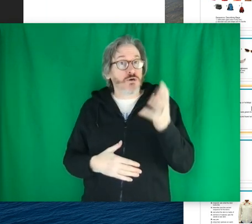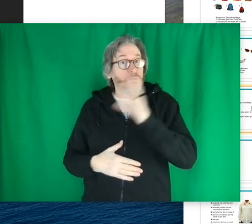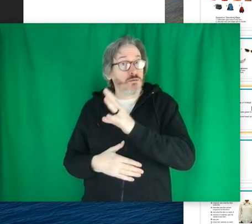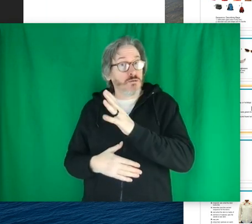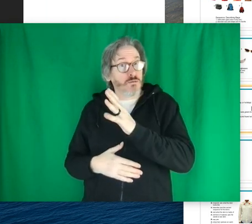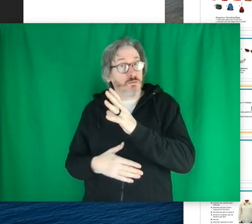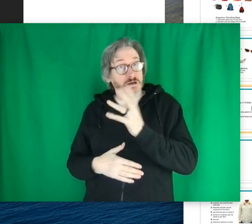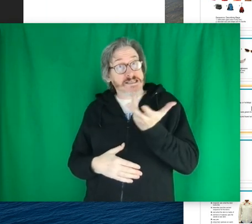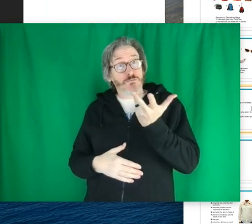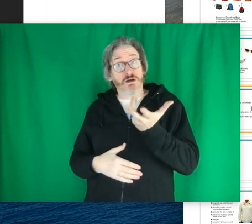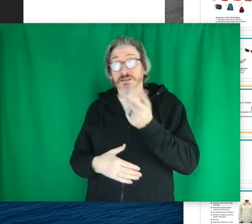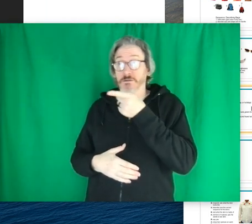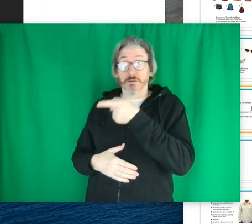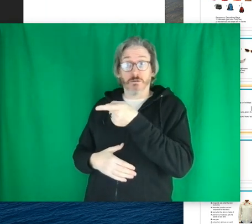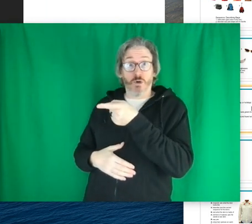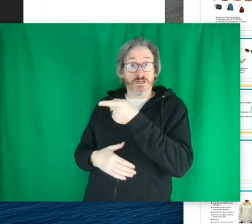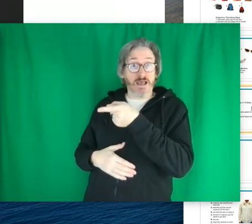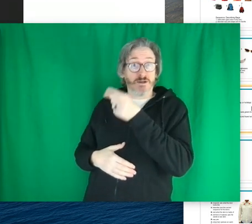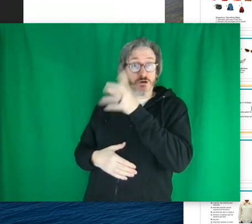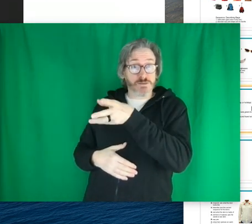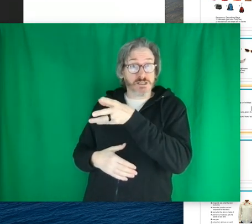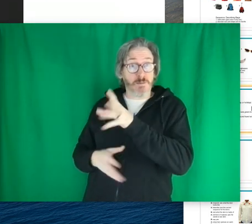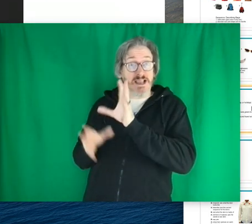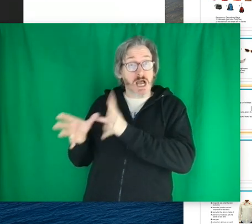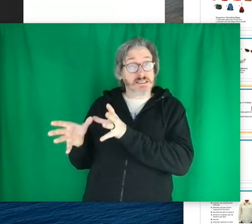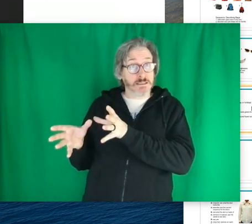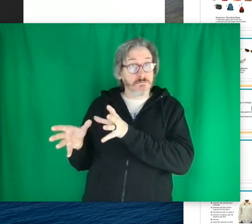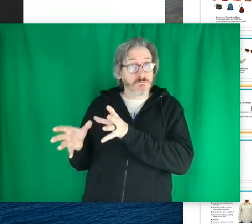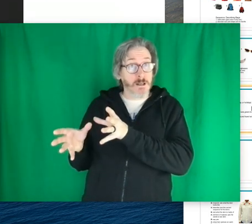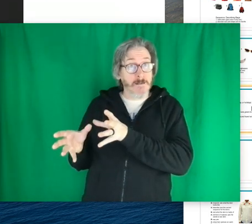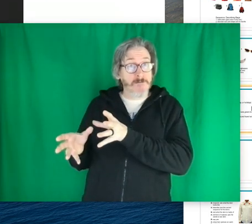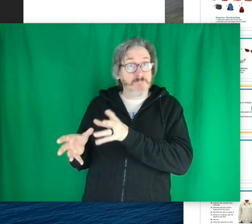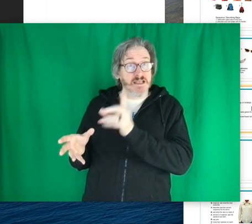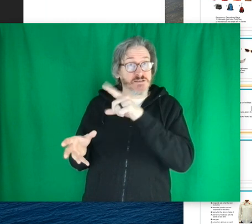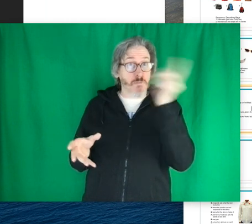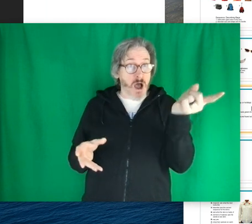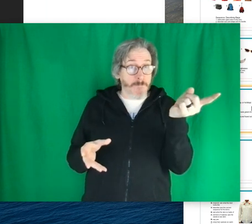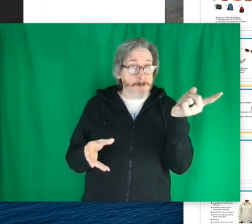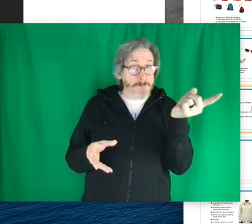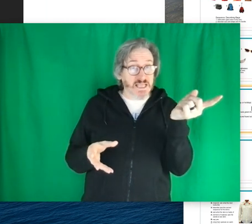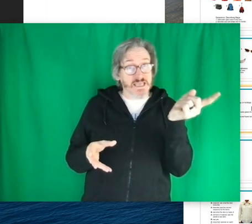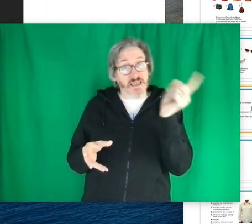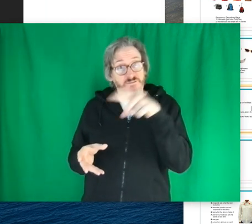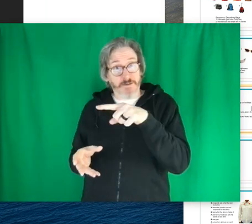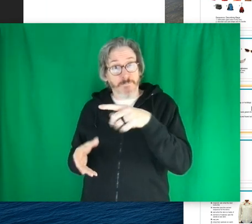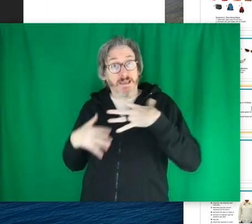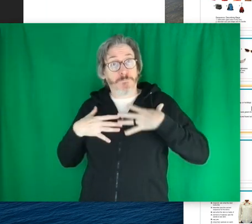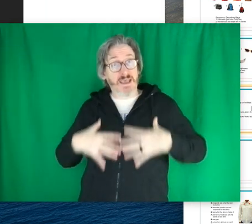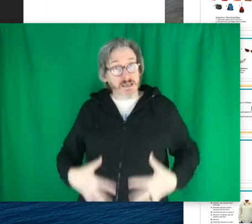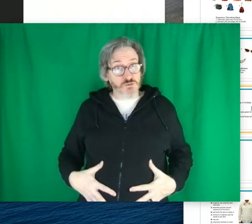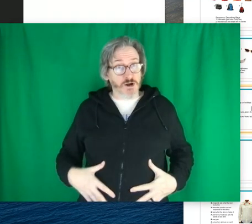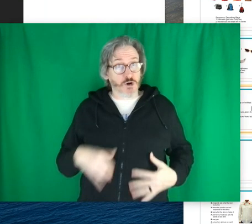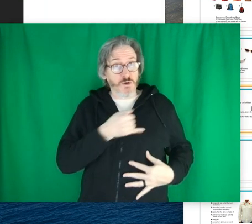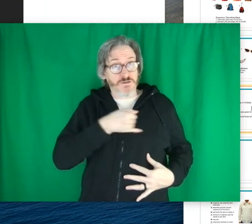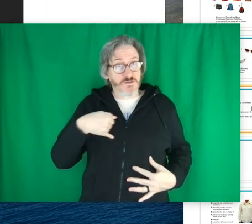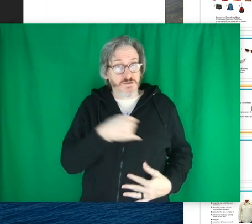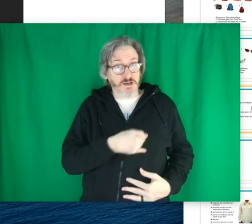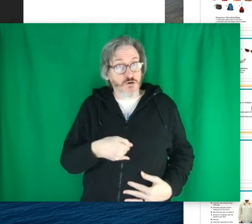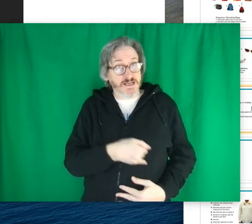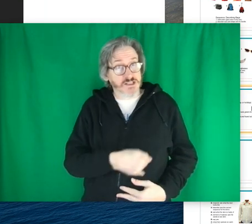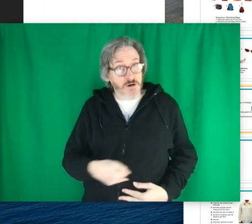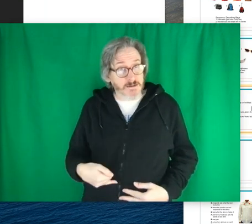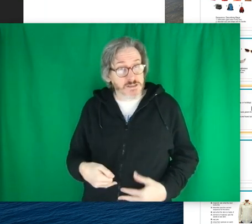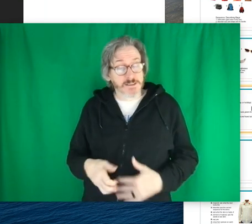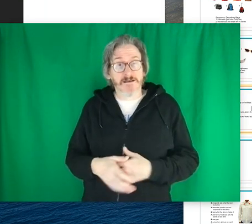so what i said was one time at christmas my cousin his mom gave him a pink sweater with